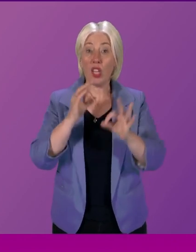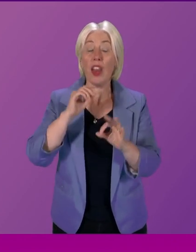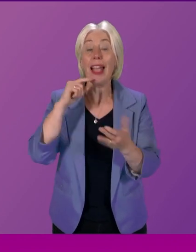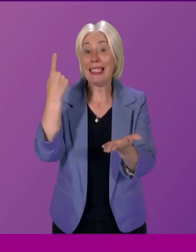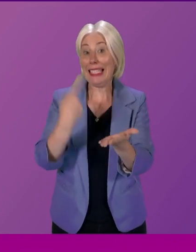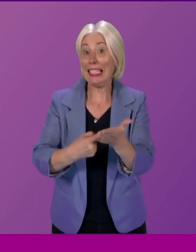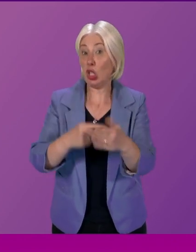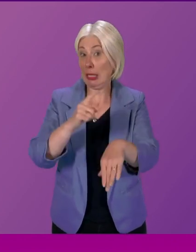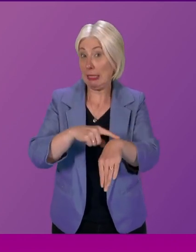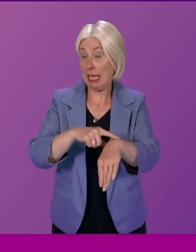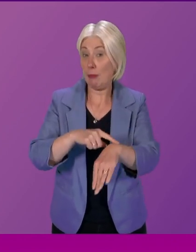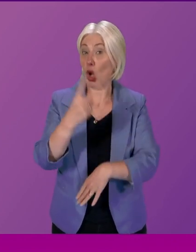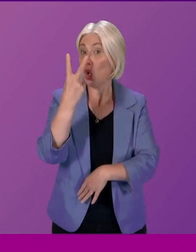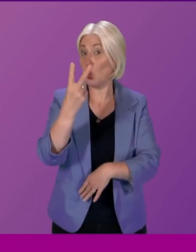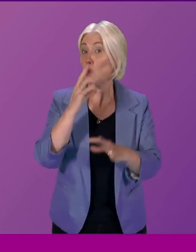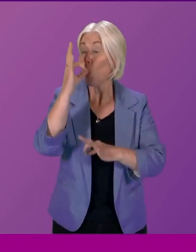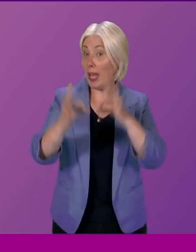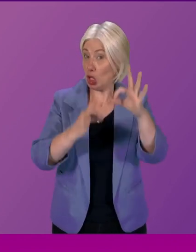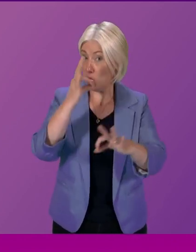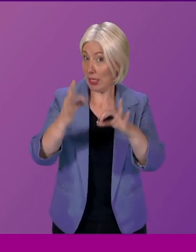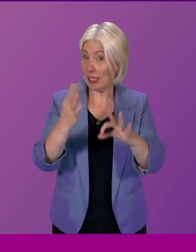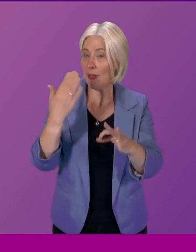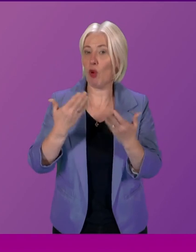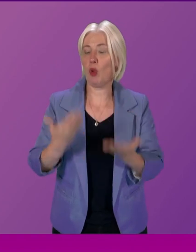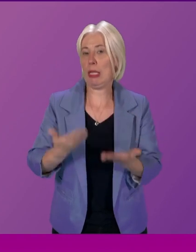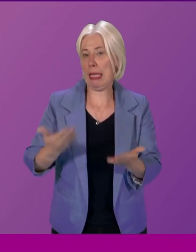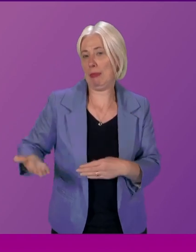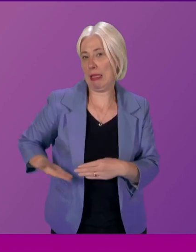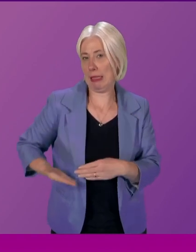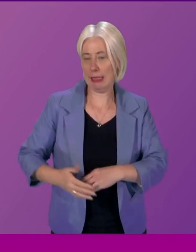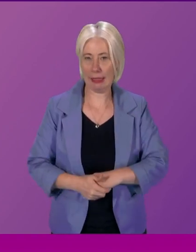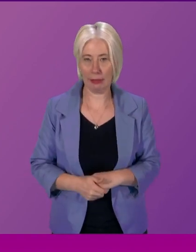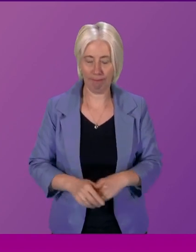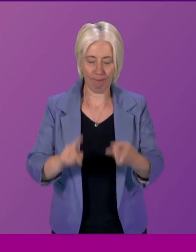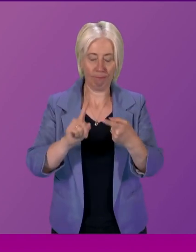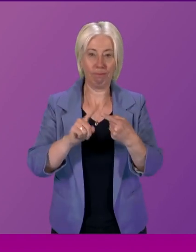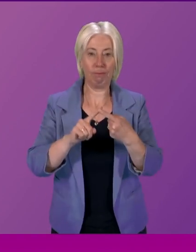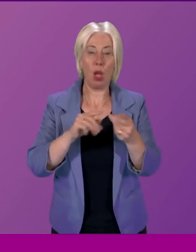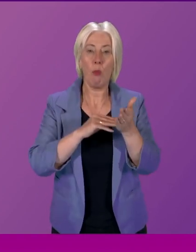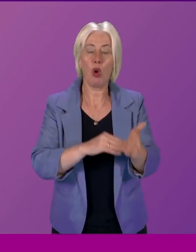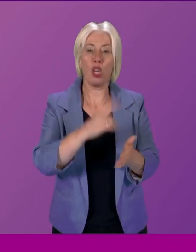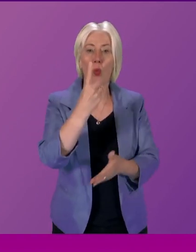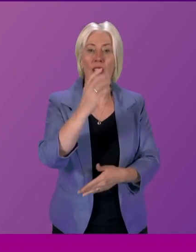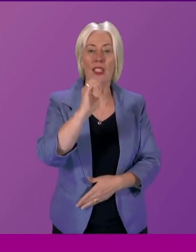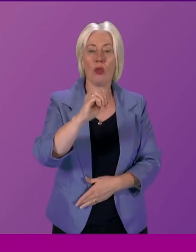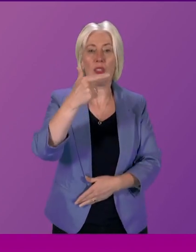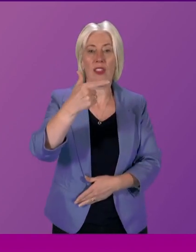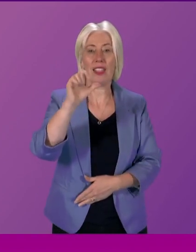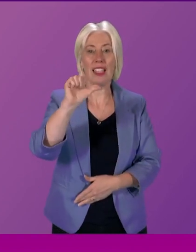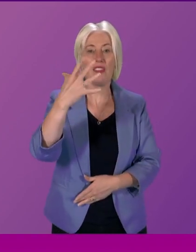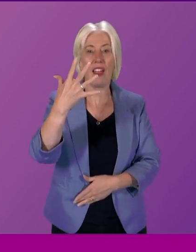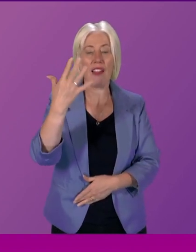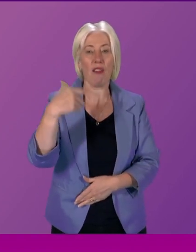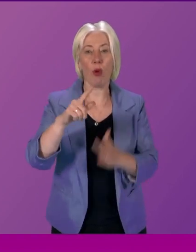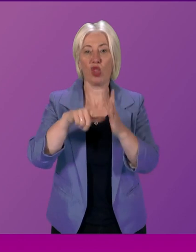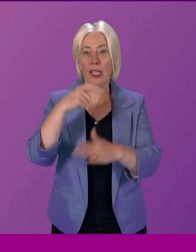time And there are two questions to be put as a result of today's business The first is that motion 10765 in the